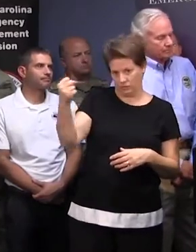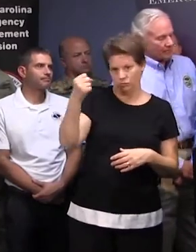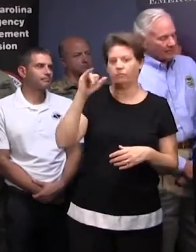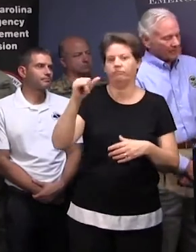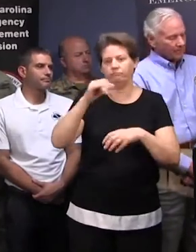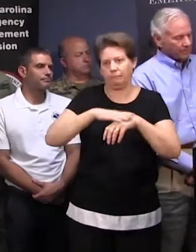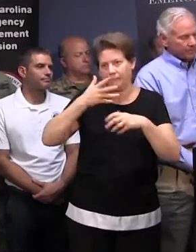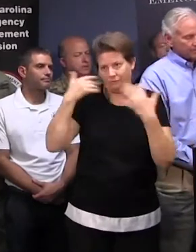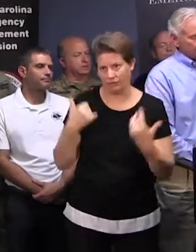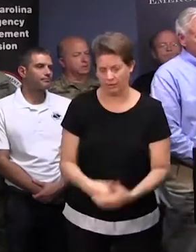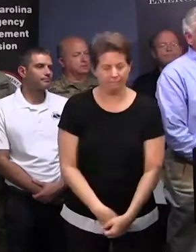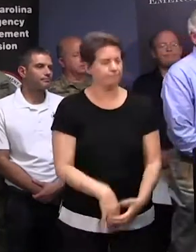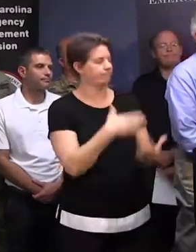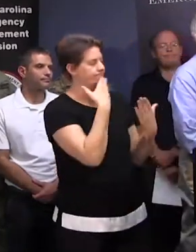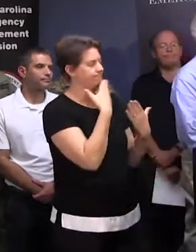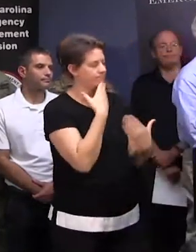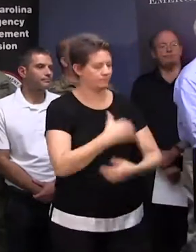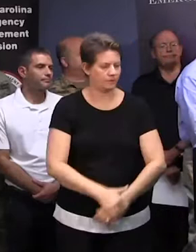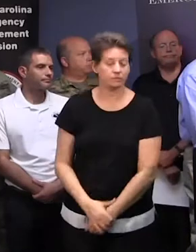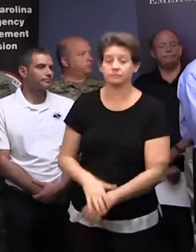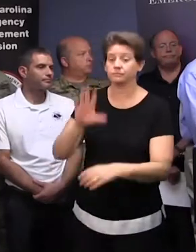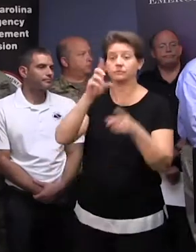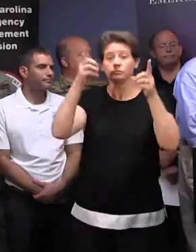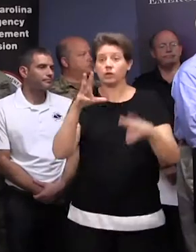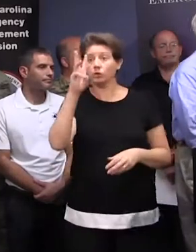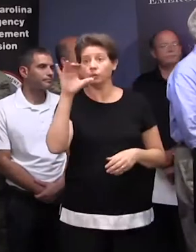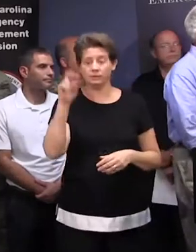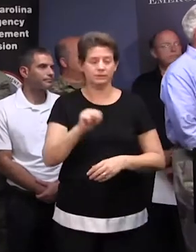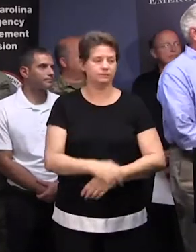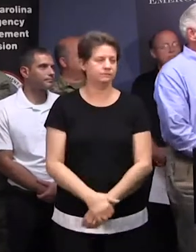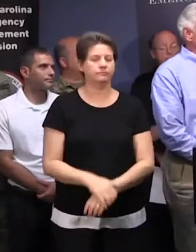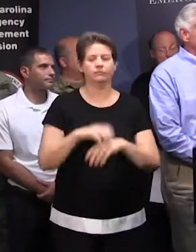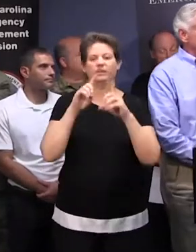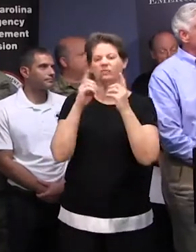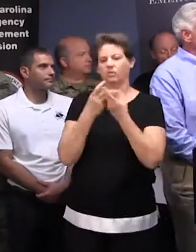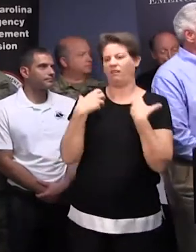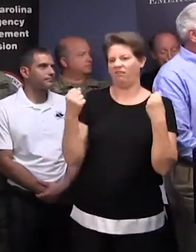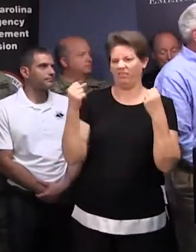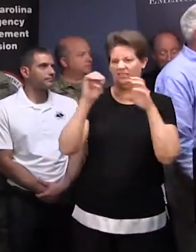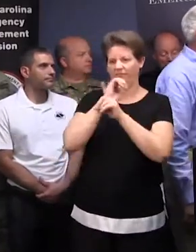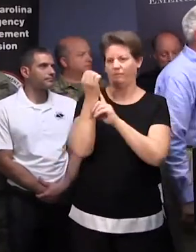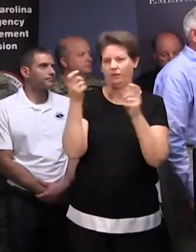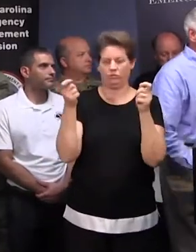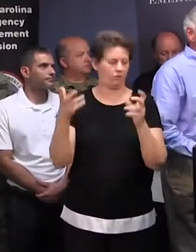Thank you, Governor. Thank you very much. Director Wilson, Department of Health and Environmental Control.